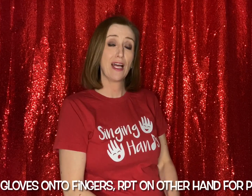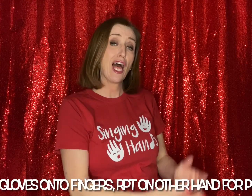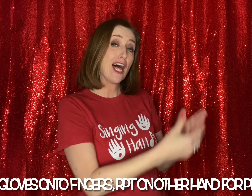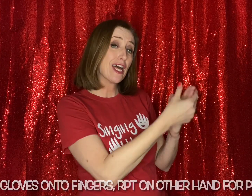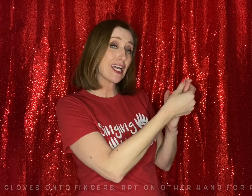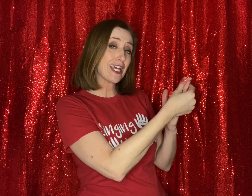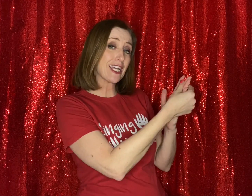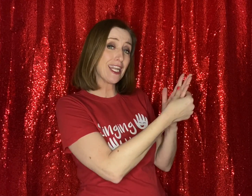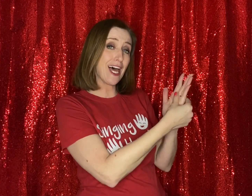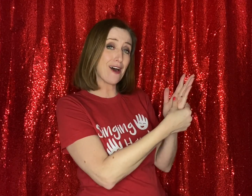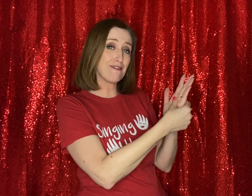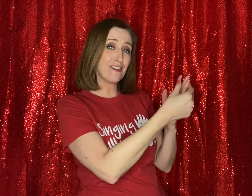Glove.